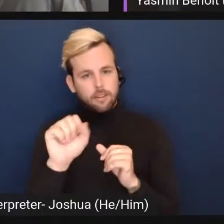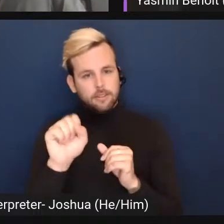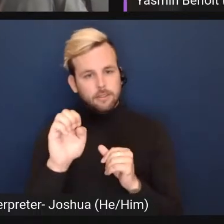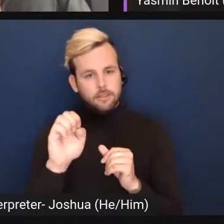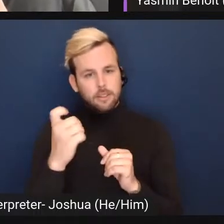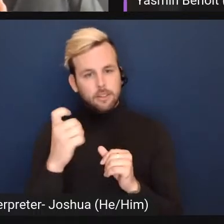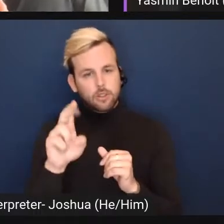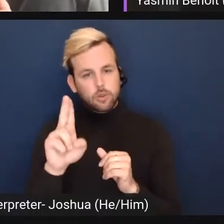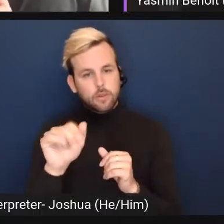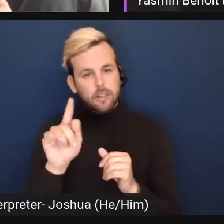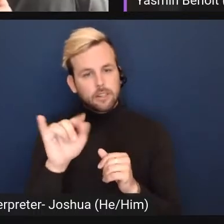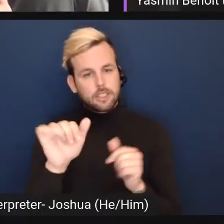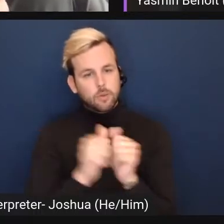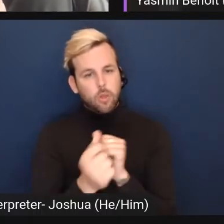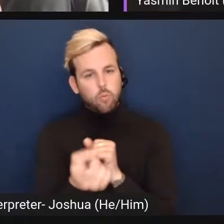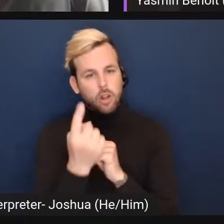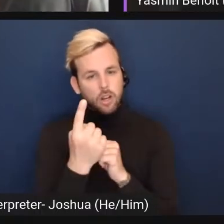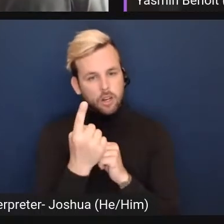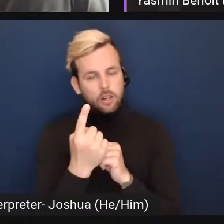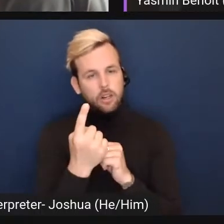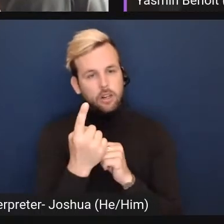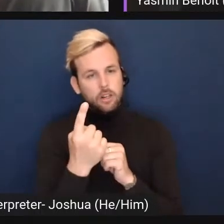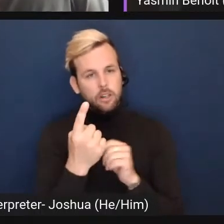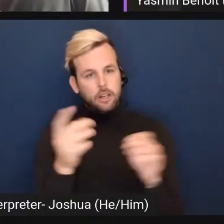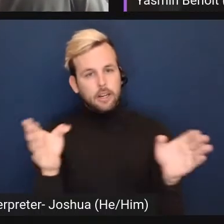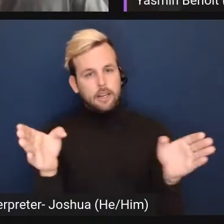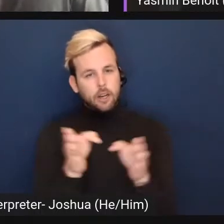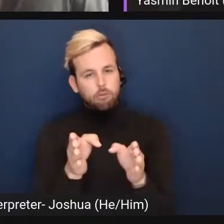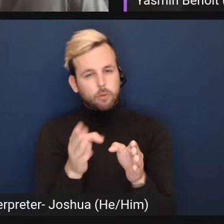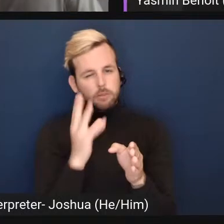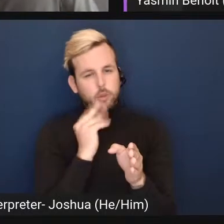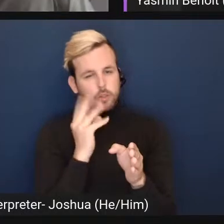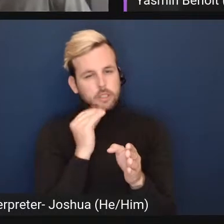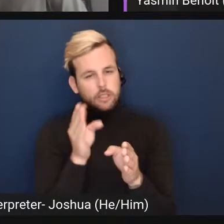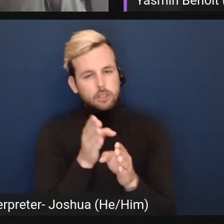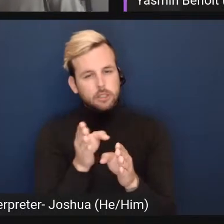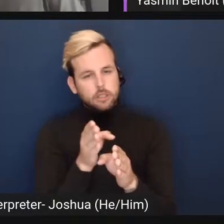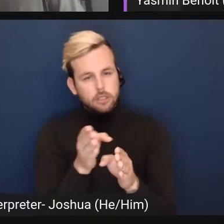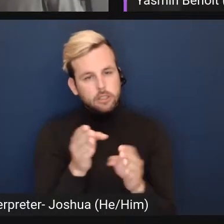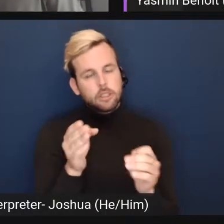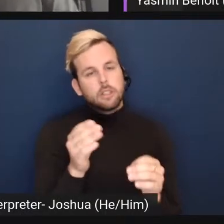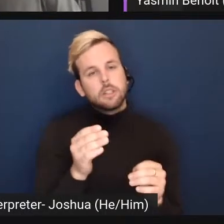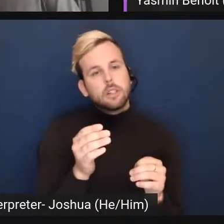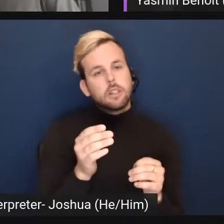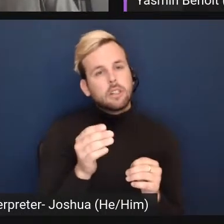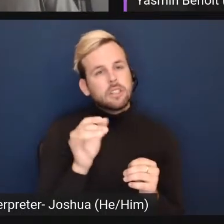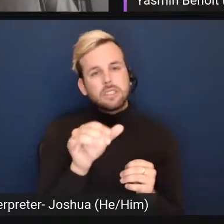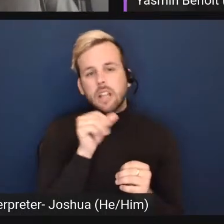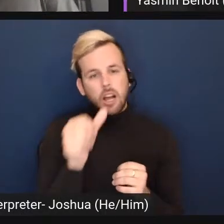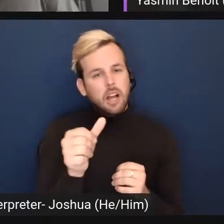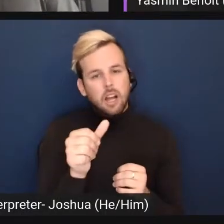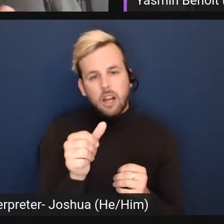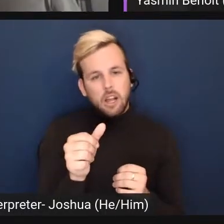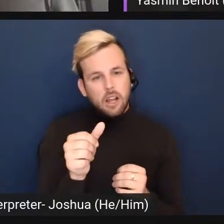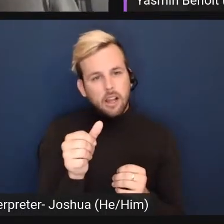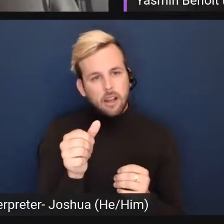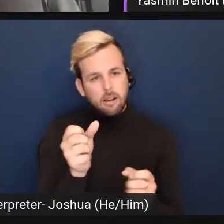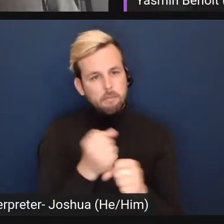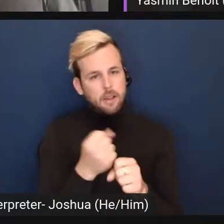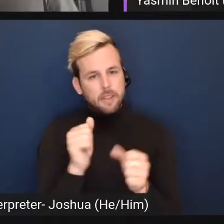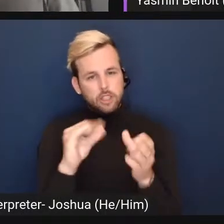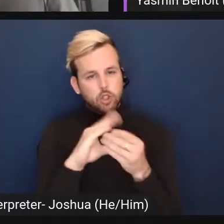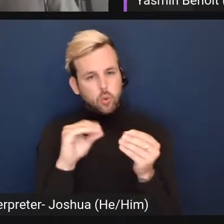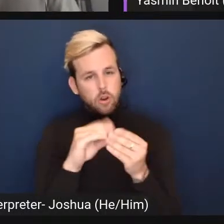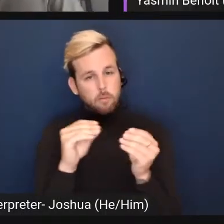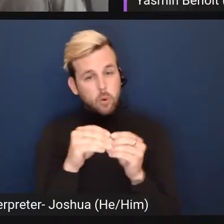one narrow set of experiences isn't going to make the story